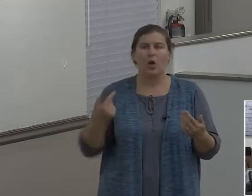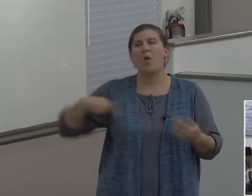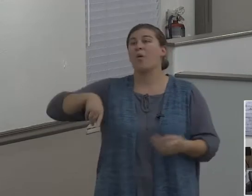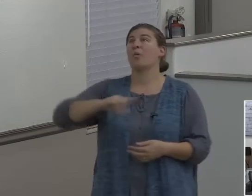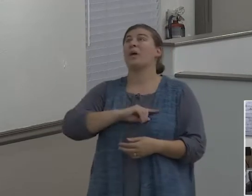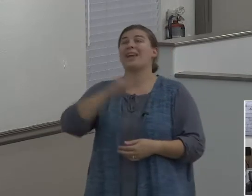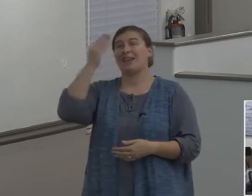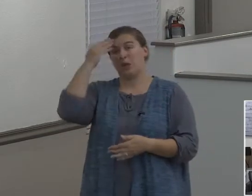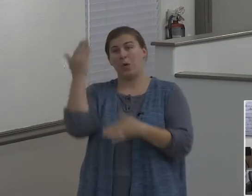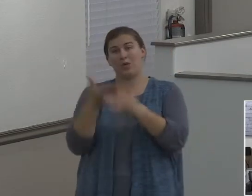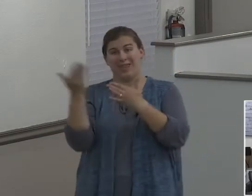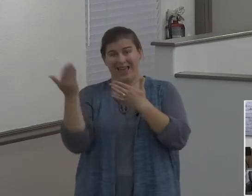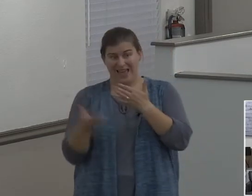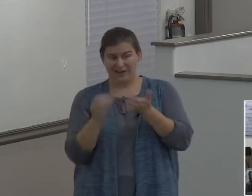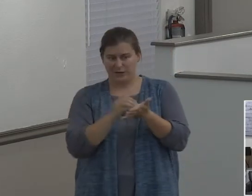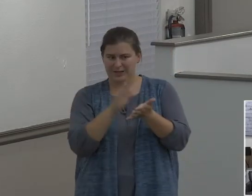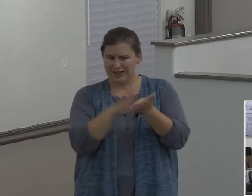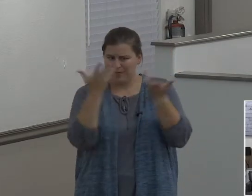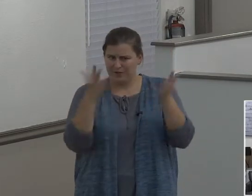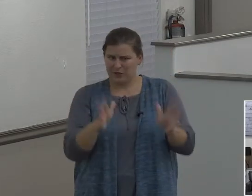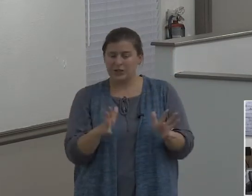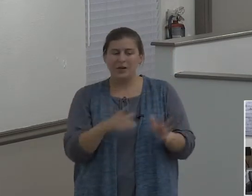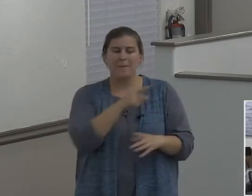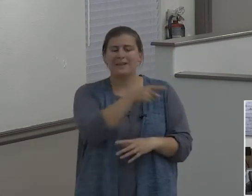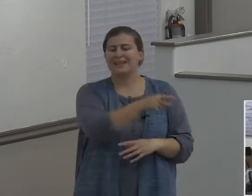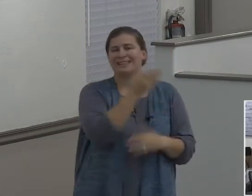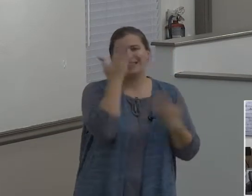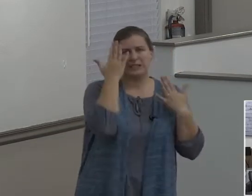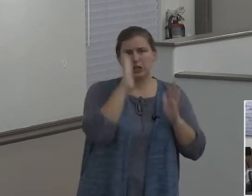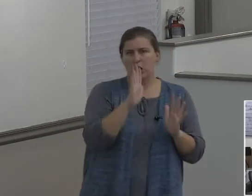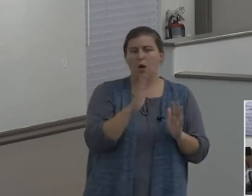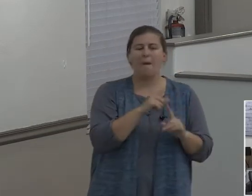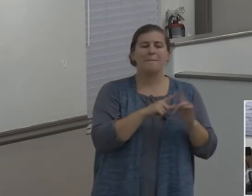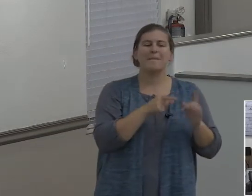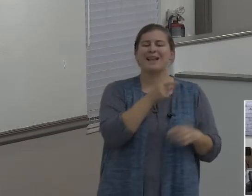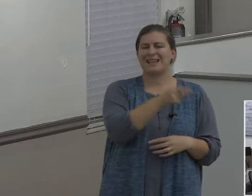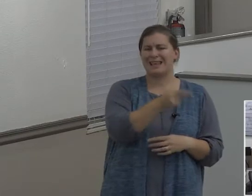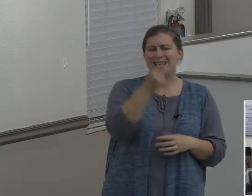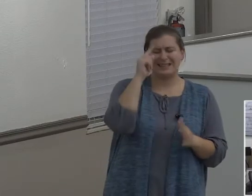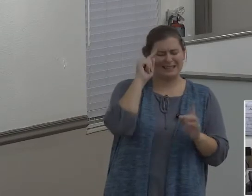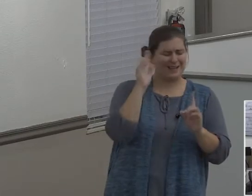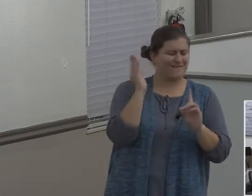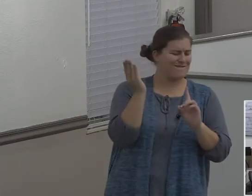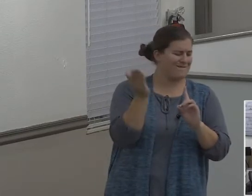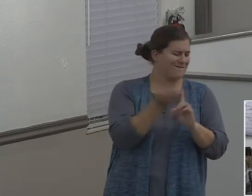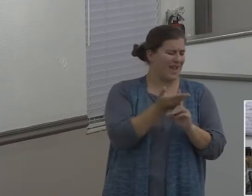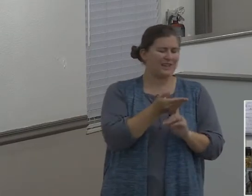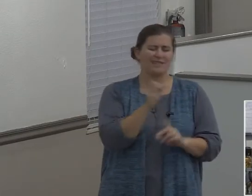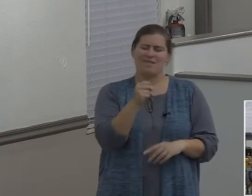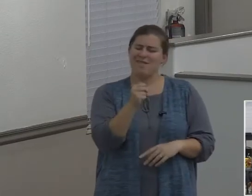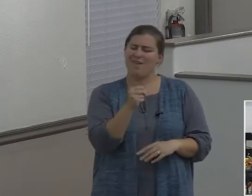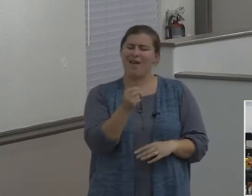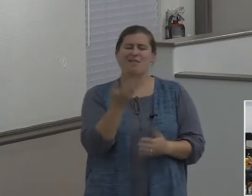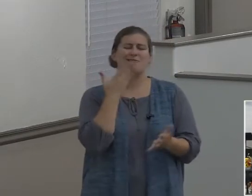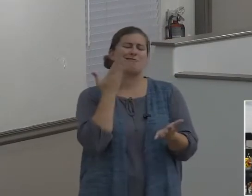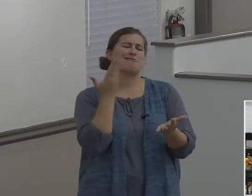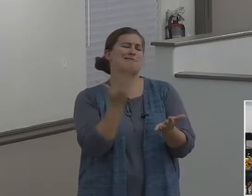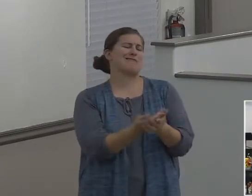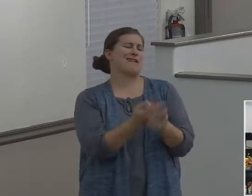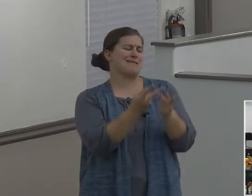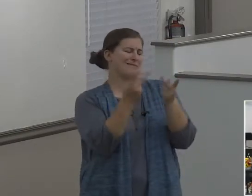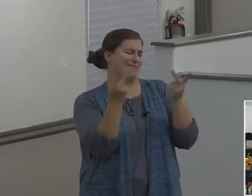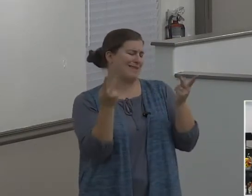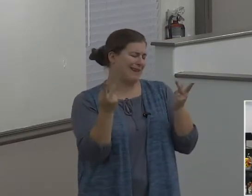he doesn't know the outcome, and yet in his mind I'm sure he's convinced, oh man, this is it, man. Man,